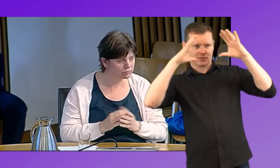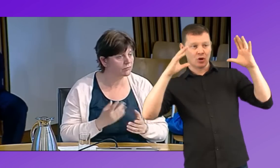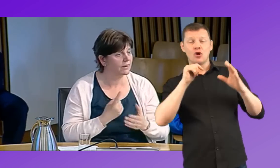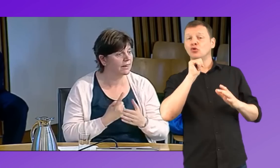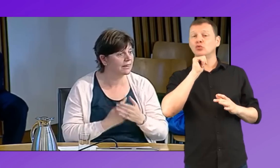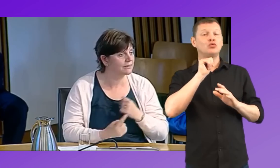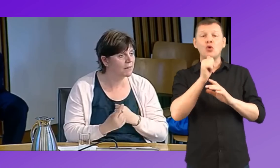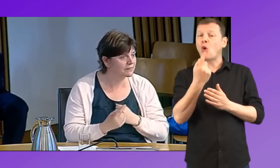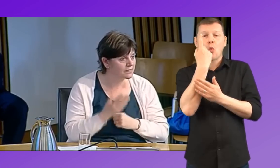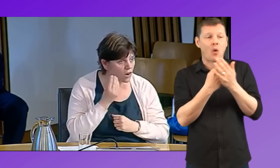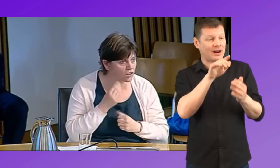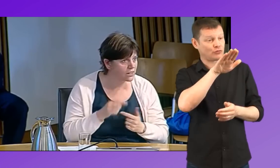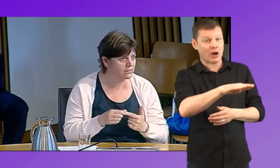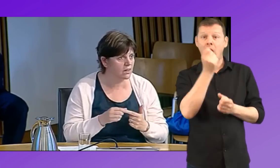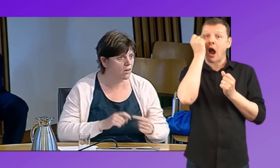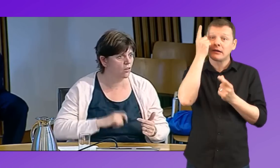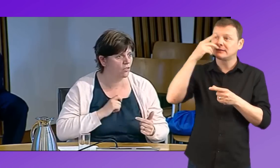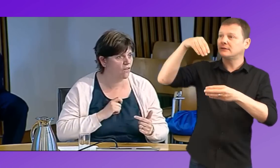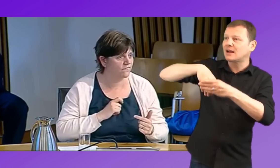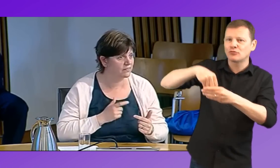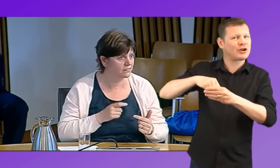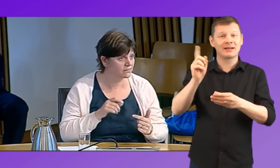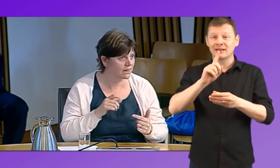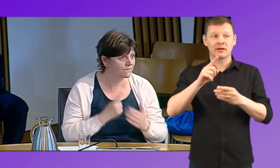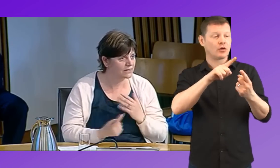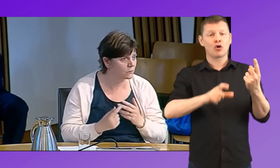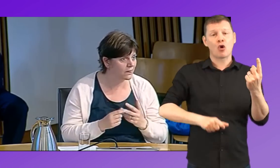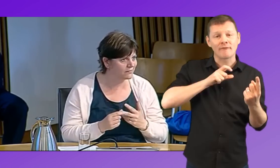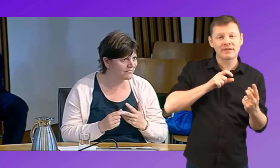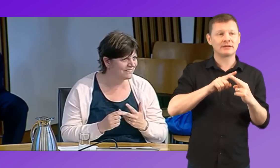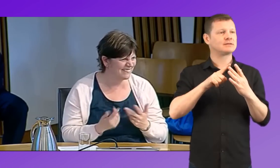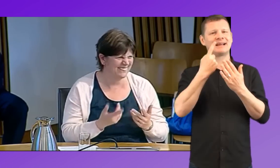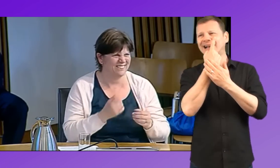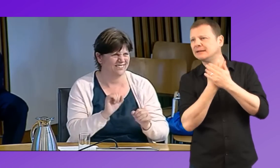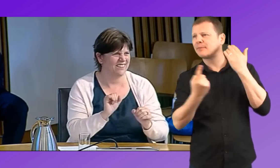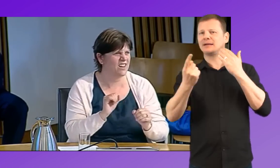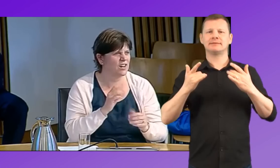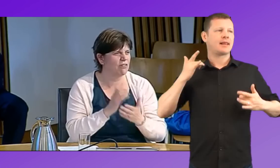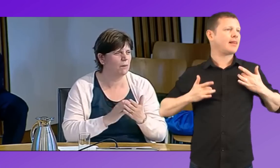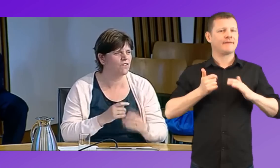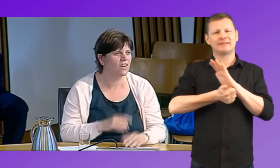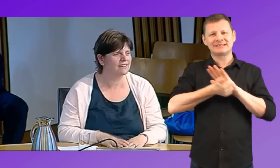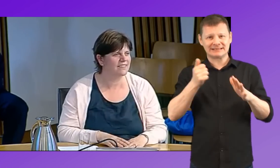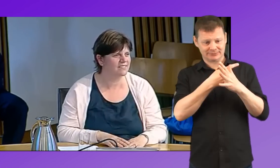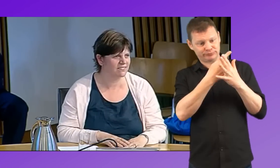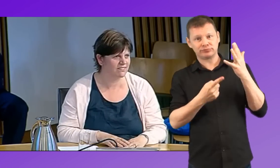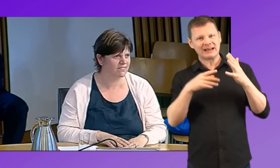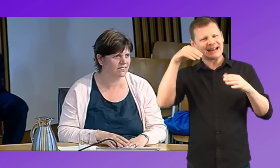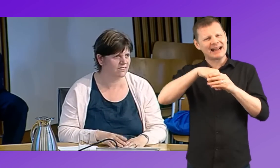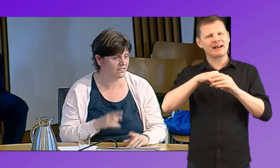understanding of a subject. Yeah. You know, you talk about confidence, habilitation skills, independent skills, all that stuff